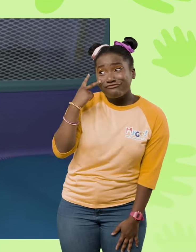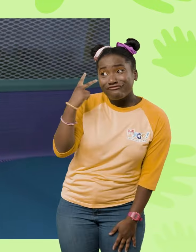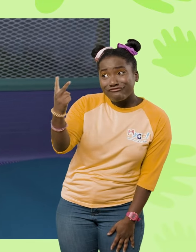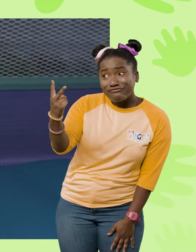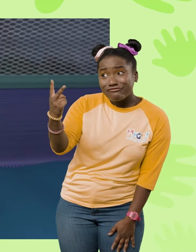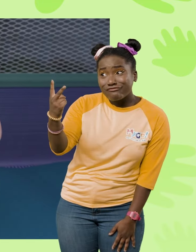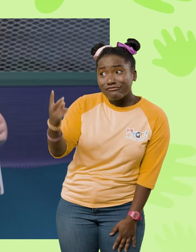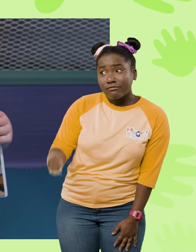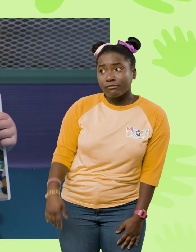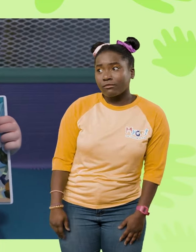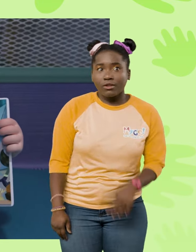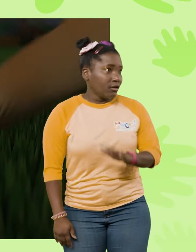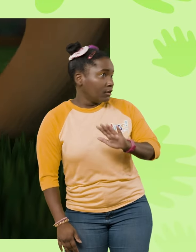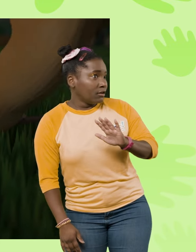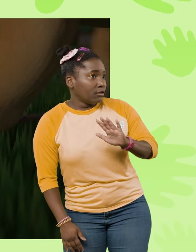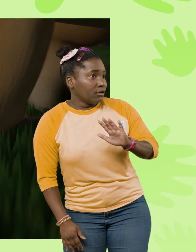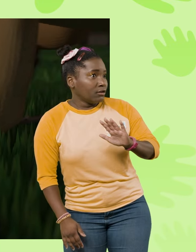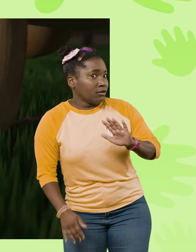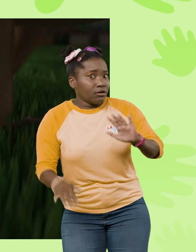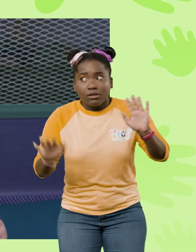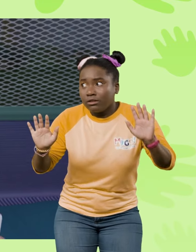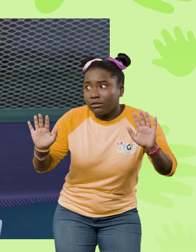you see. Ah!